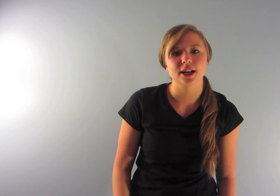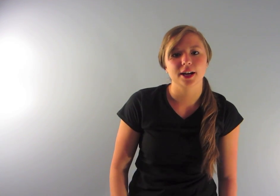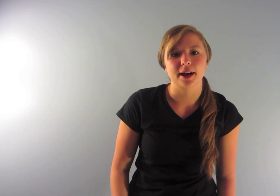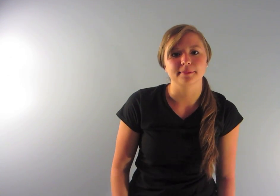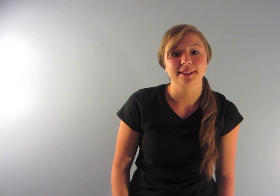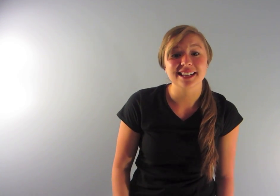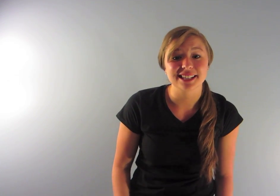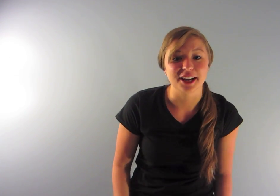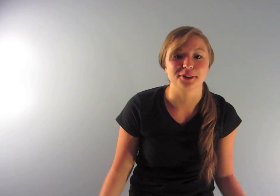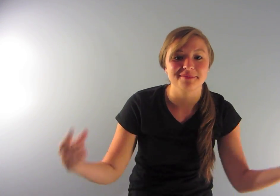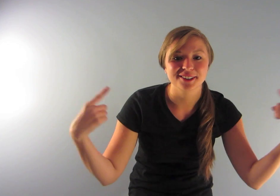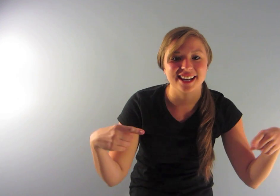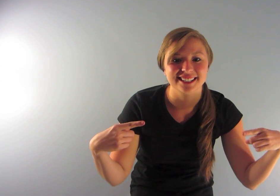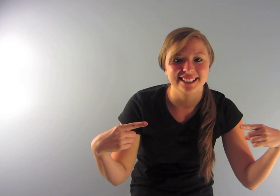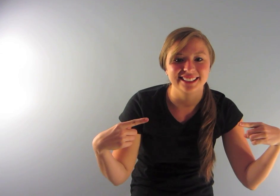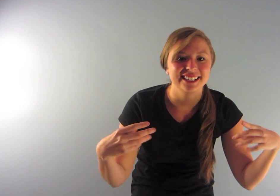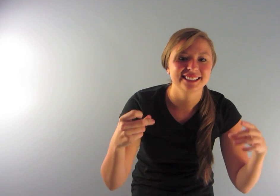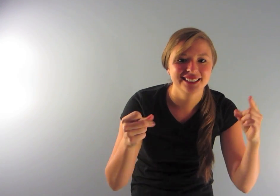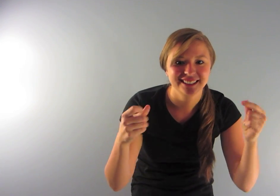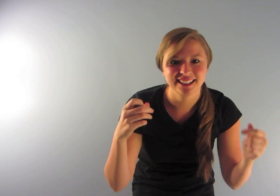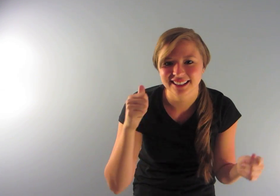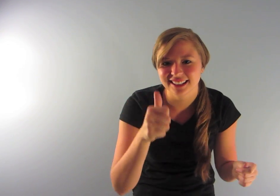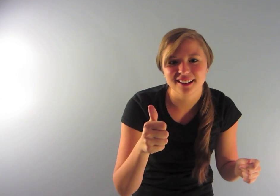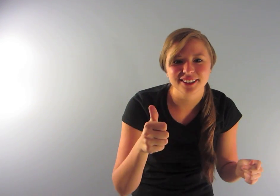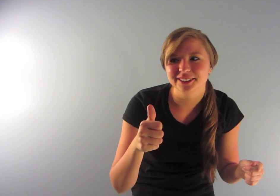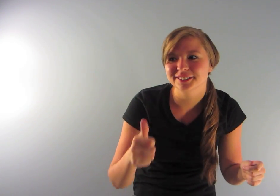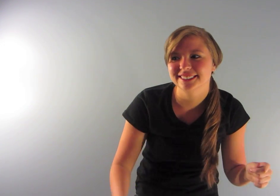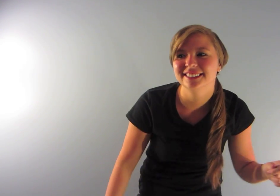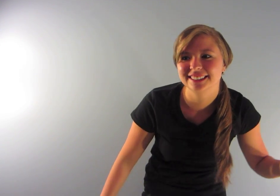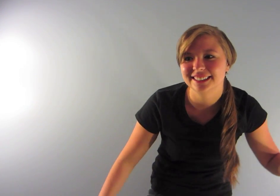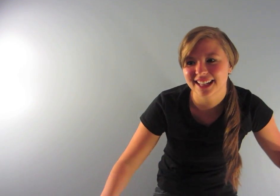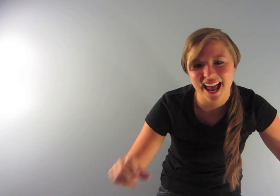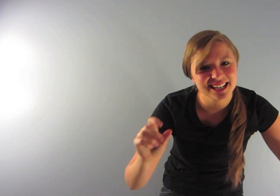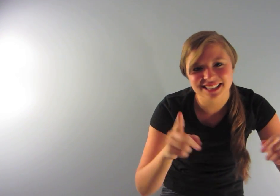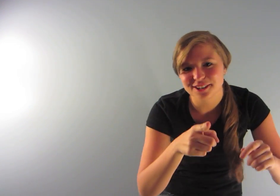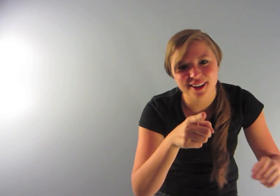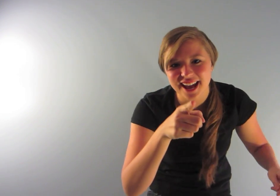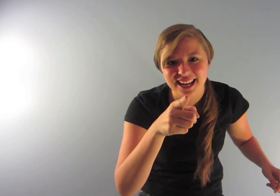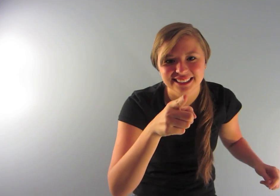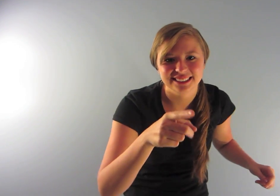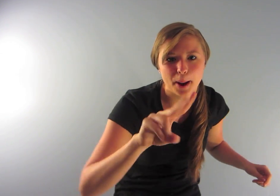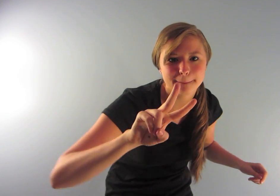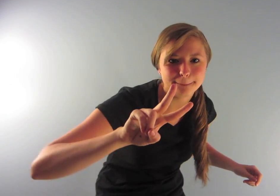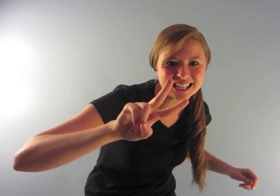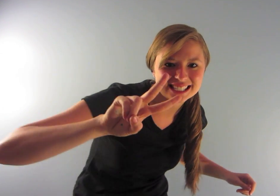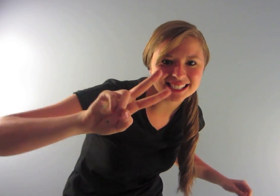Then you should check out, um, Casey Conundrum. Here's an annotated link. Love you. And Tina Fey.